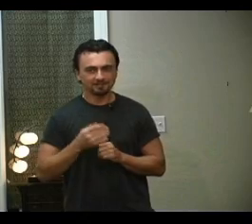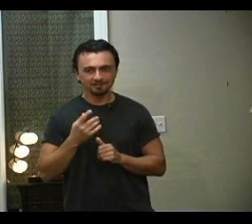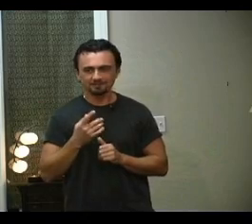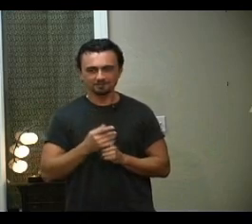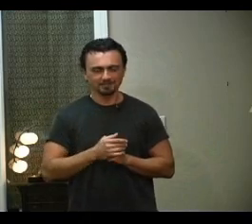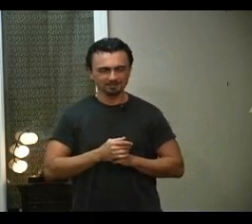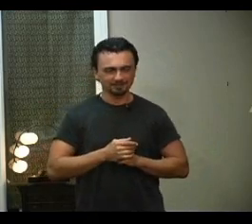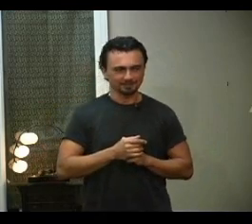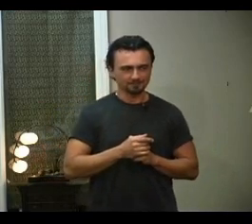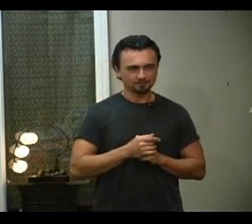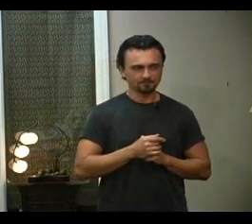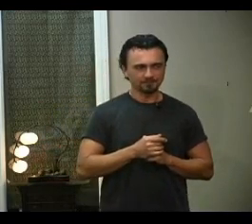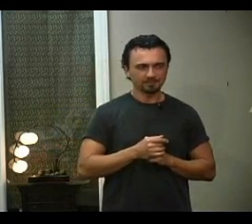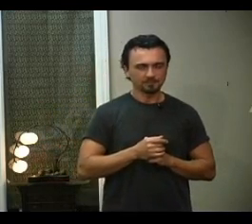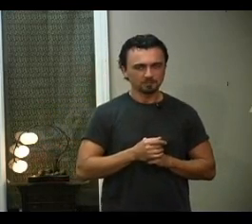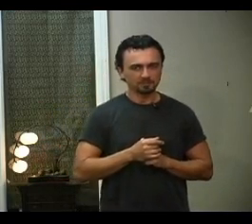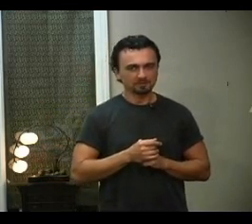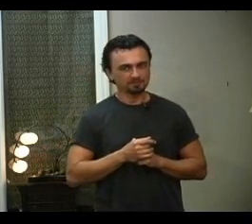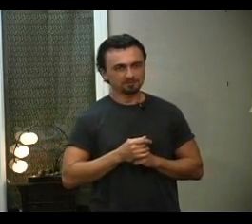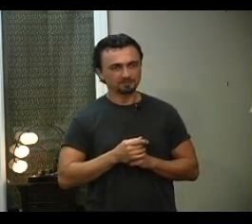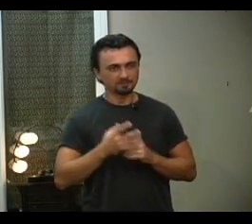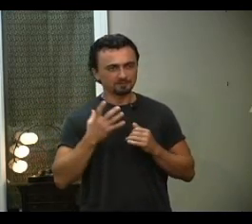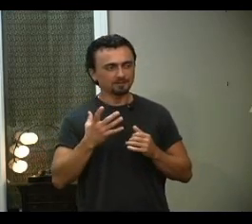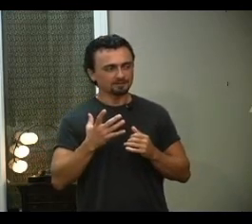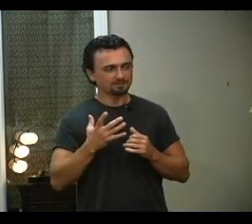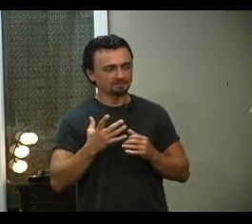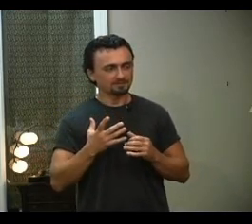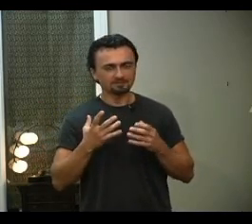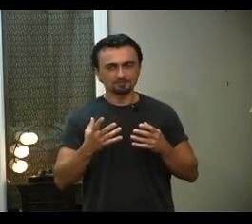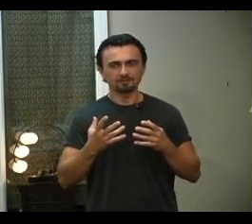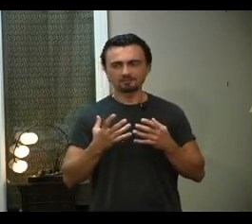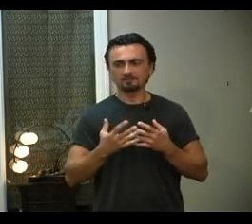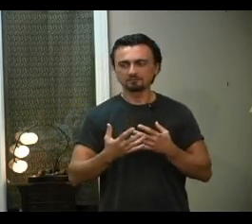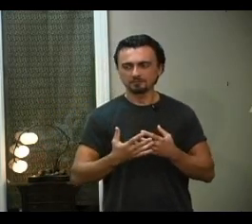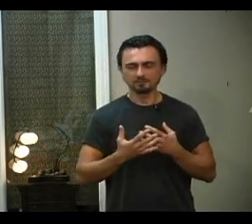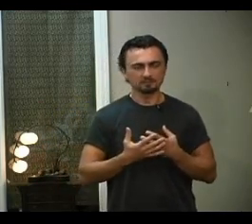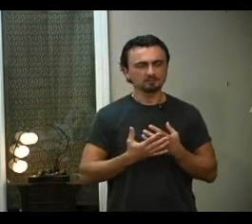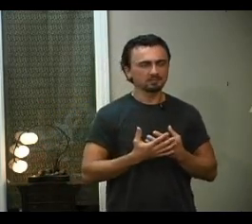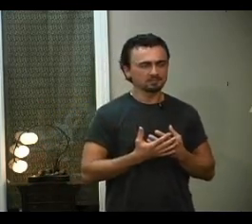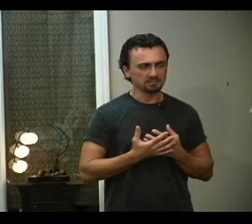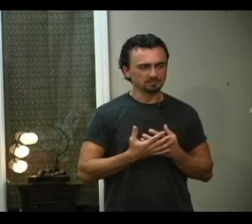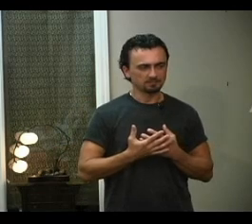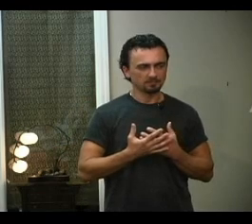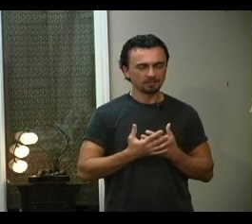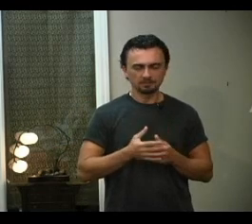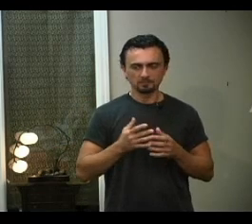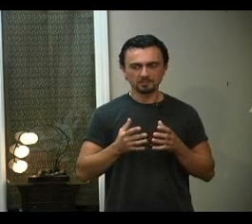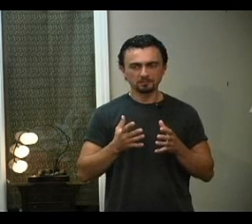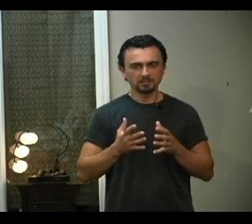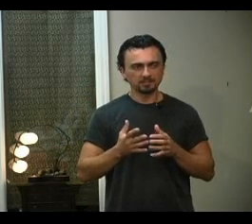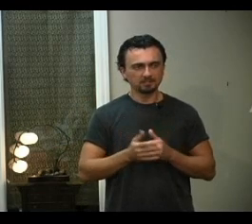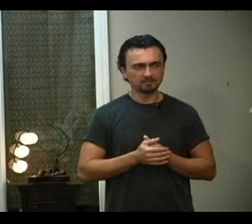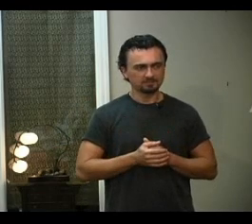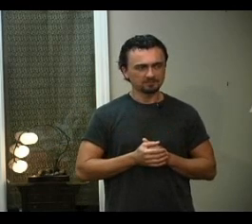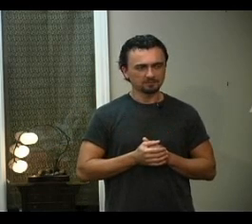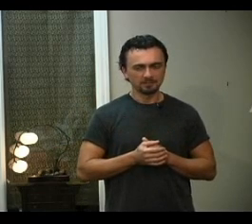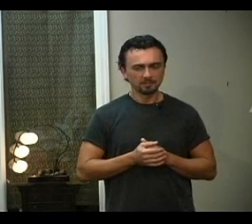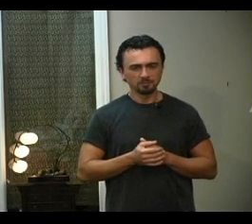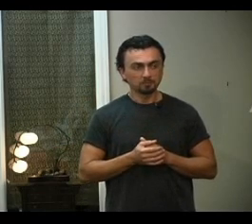concentrating on it Because Your thoughts Are the strongest influence On your energy No matter what it is You know People